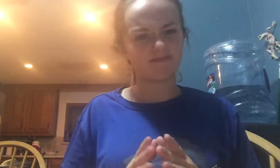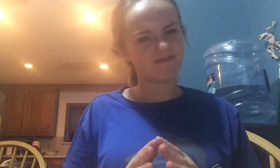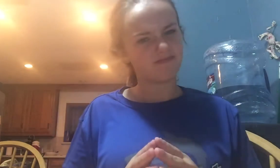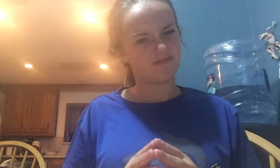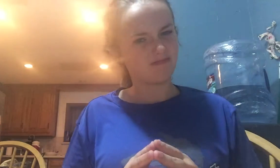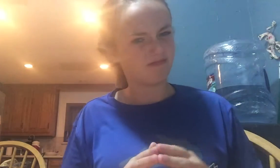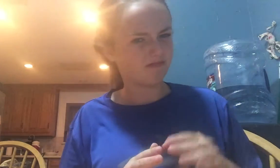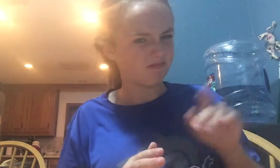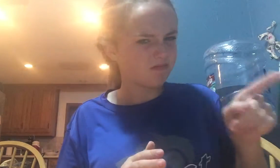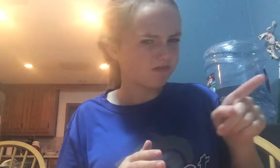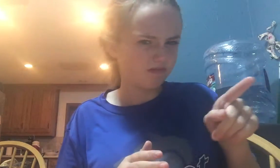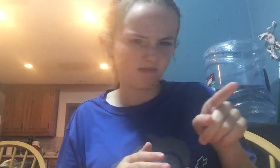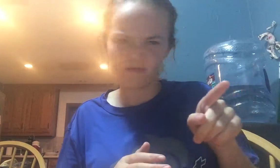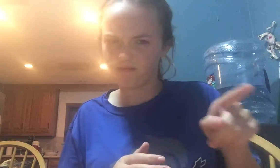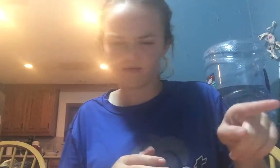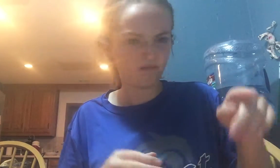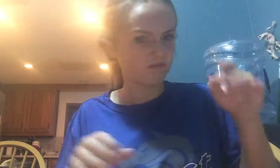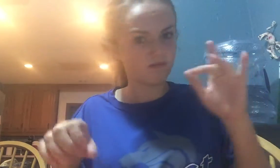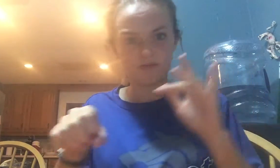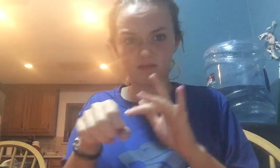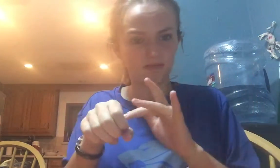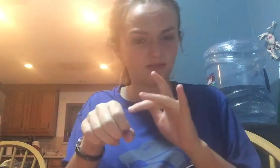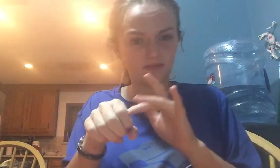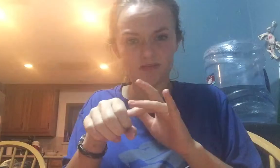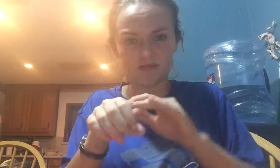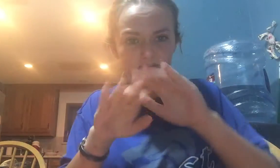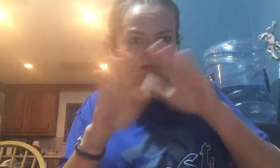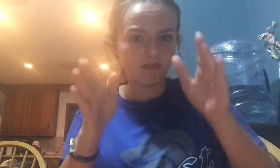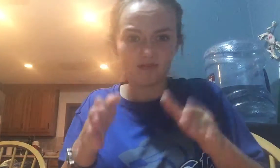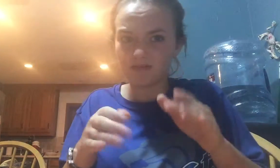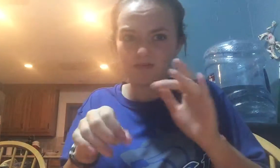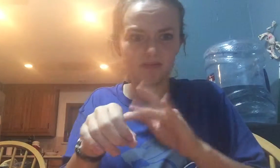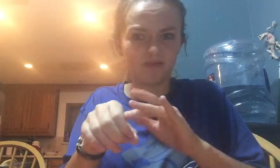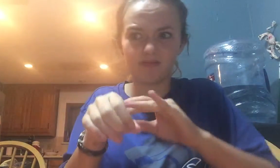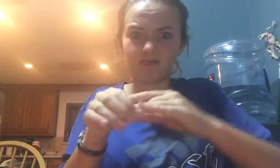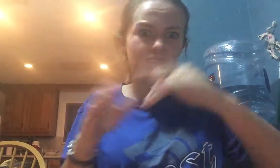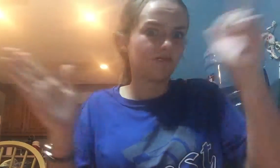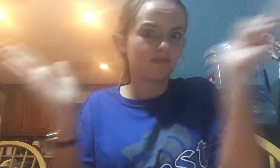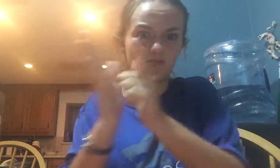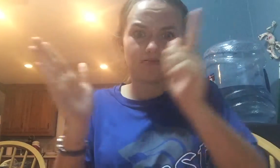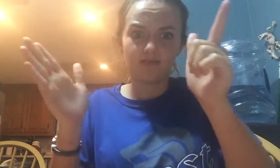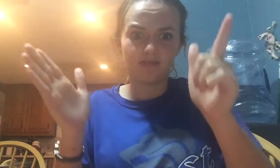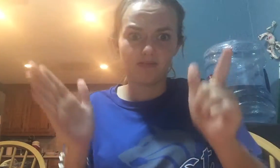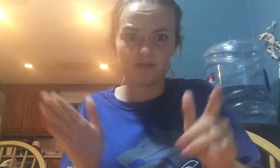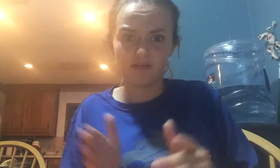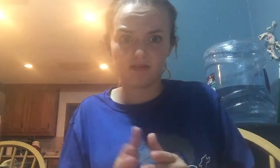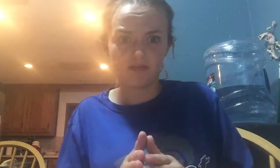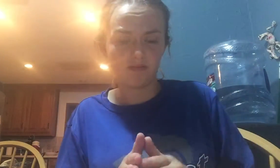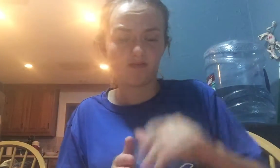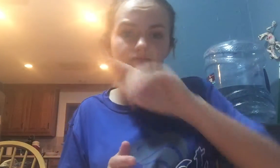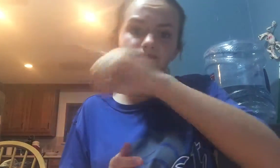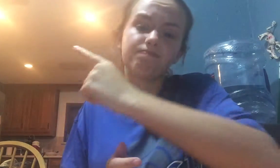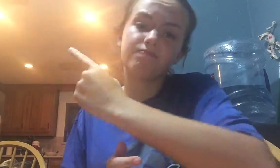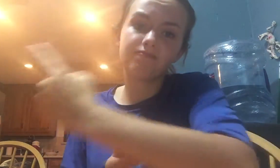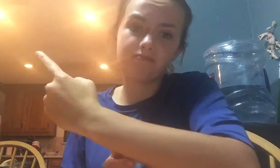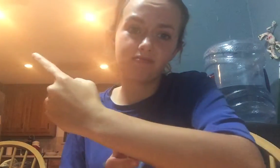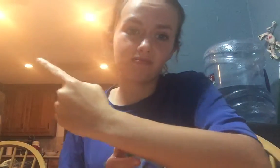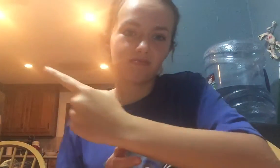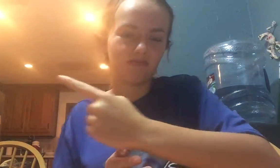But she would not allow any of us to touch that pole. That was perfect. Only she could mention.